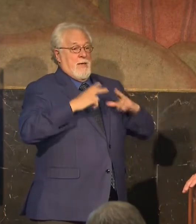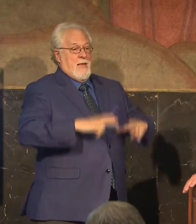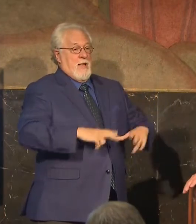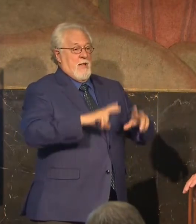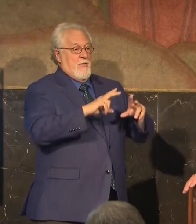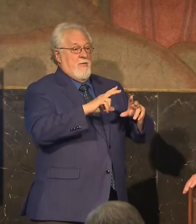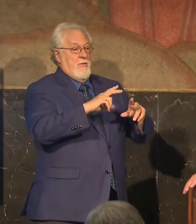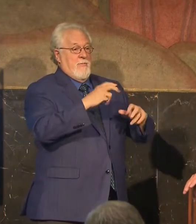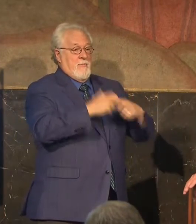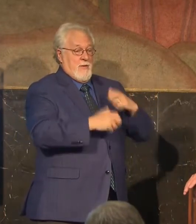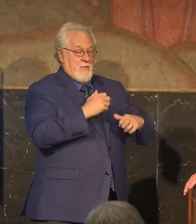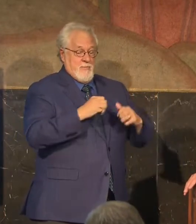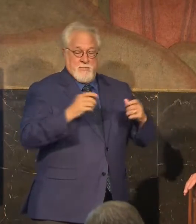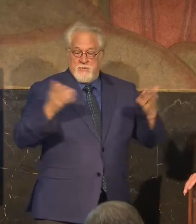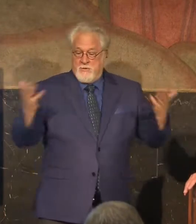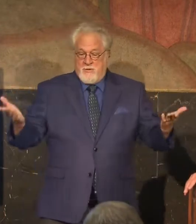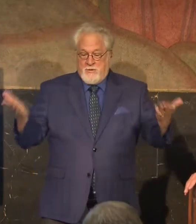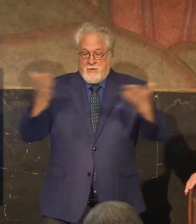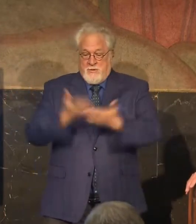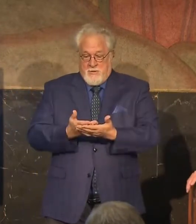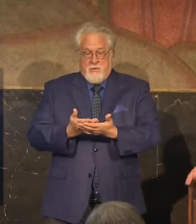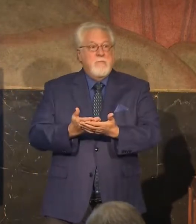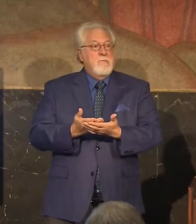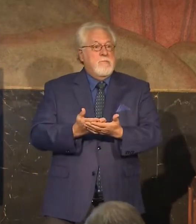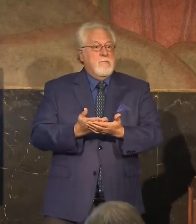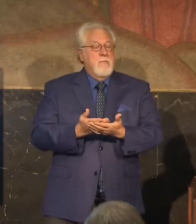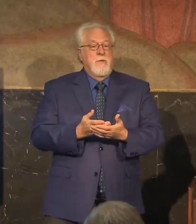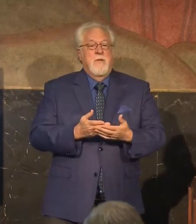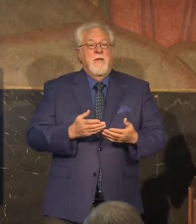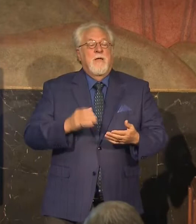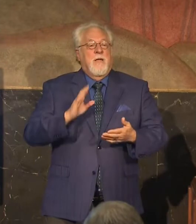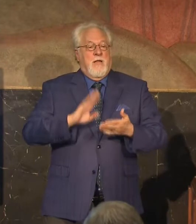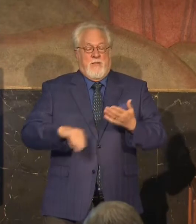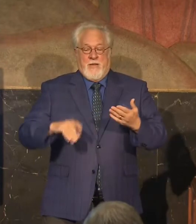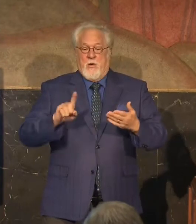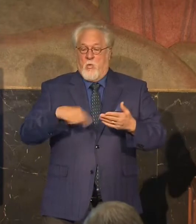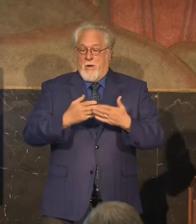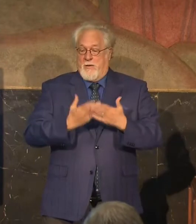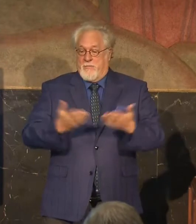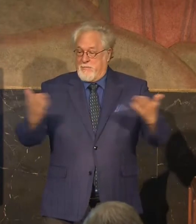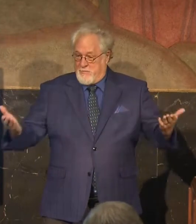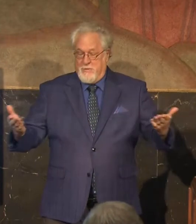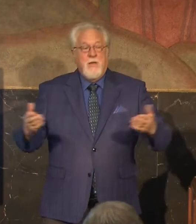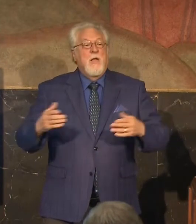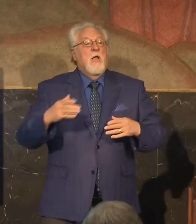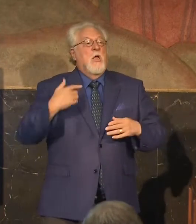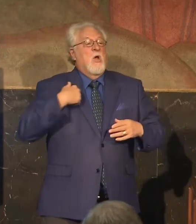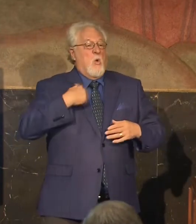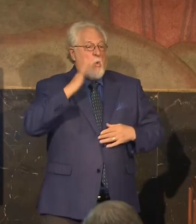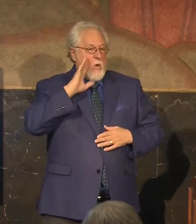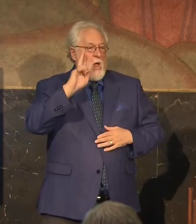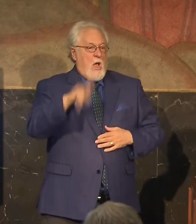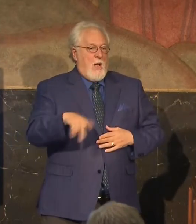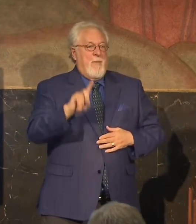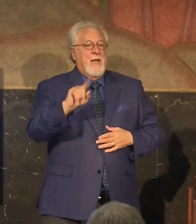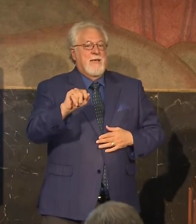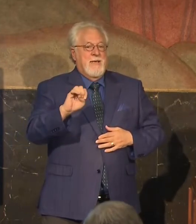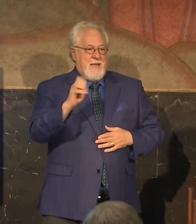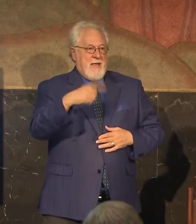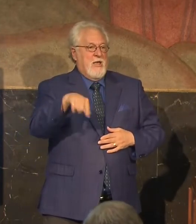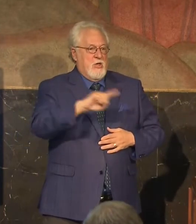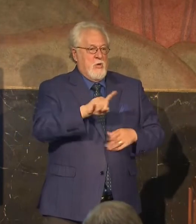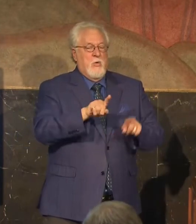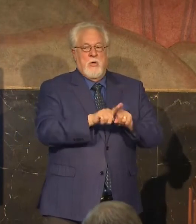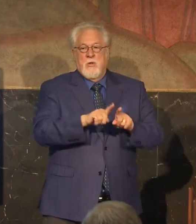-19, as we currently do, and obviously when we do not. So we will continue to update you on this disturbance as we get